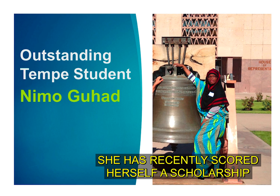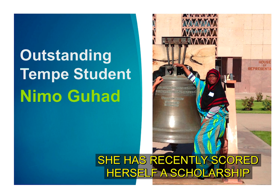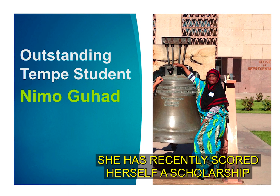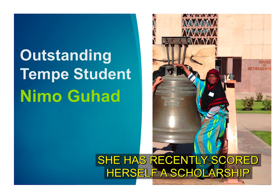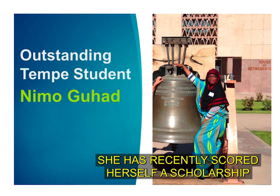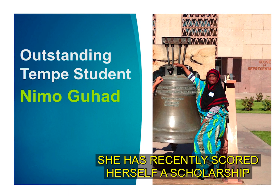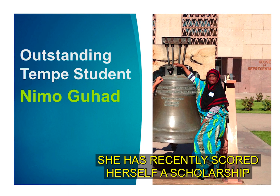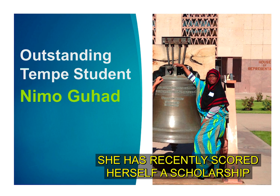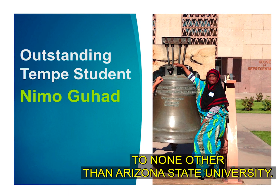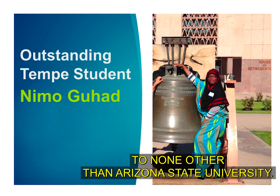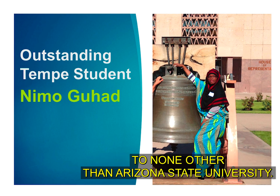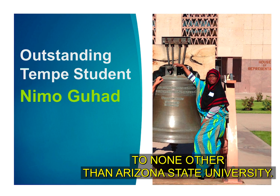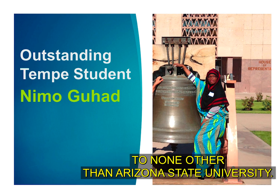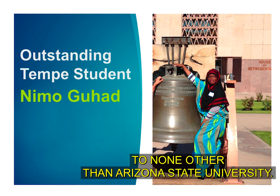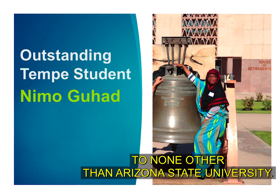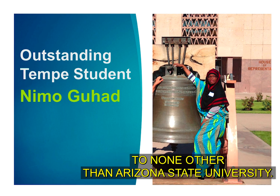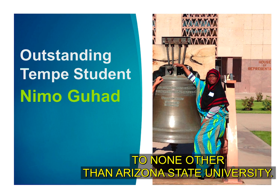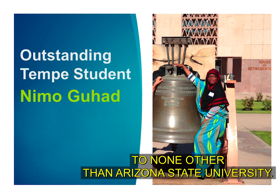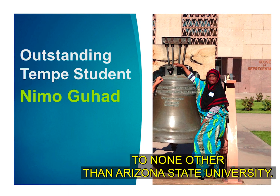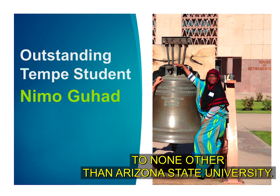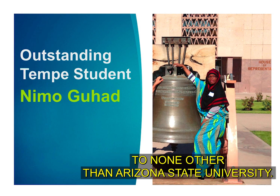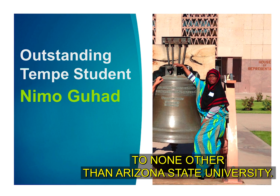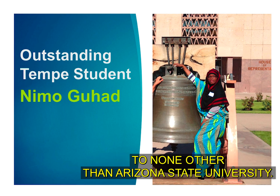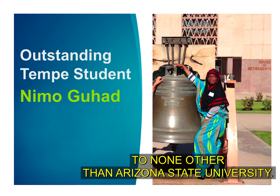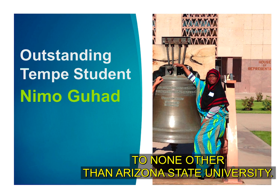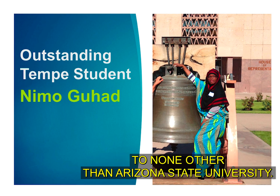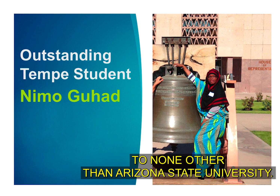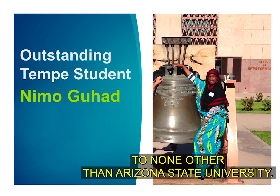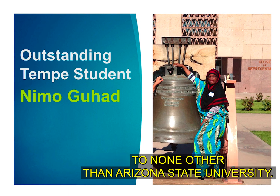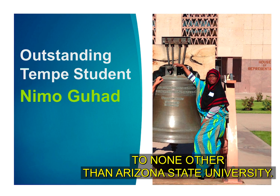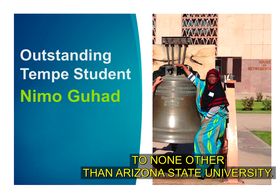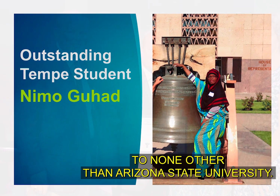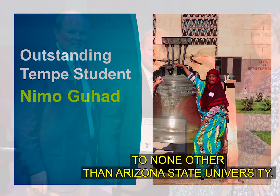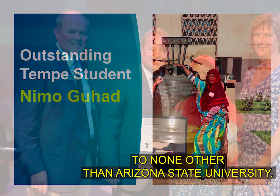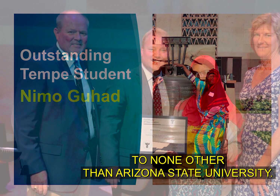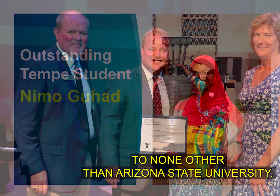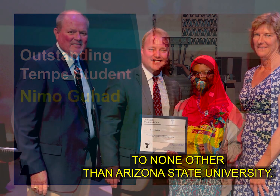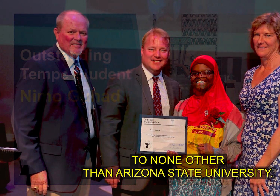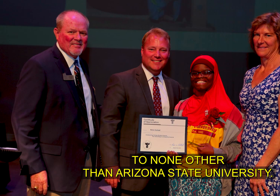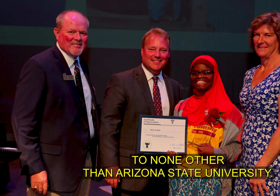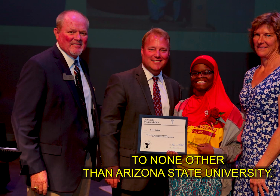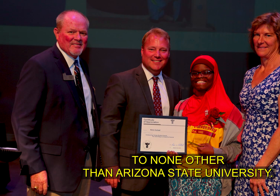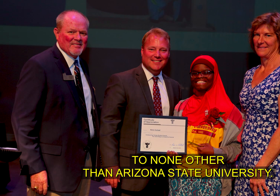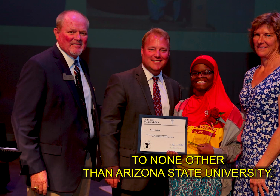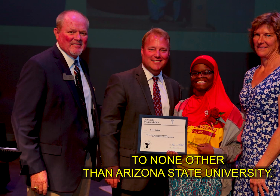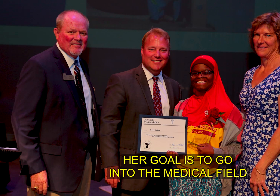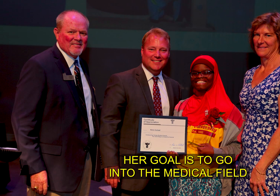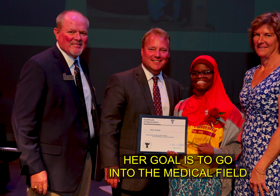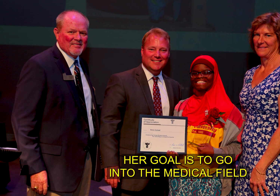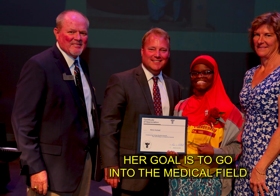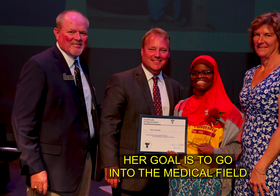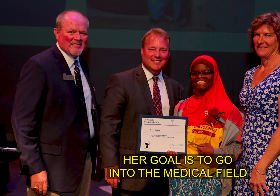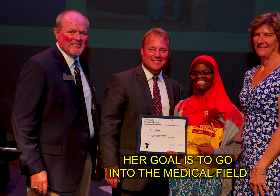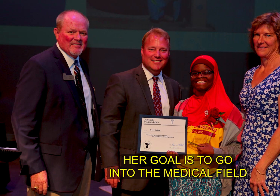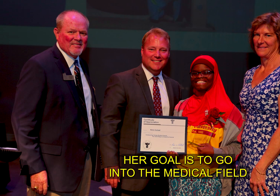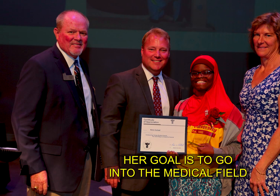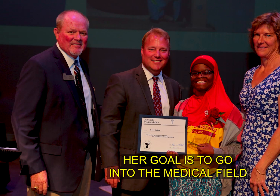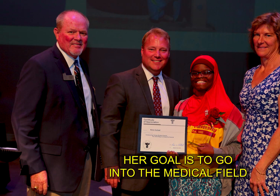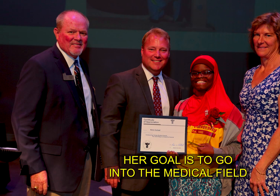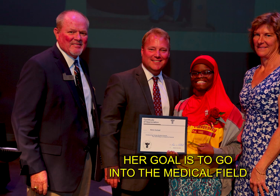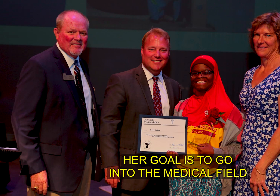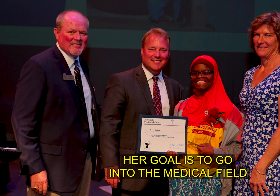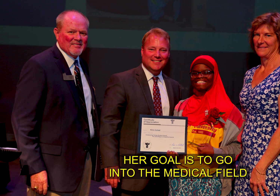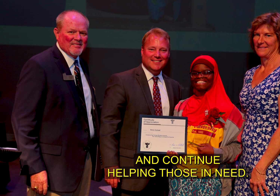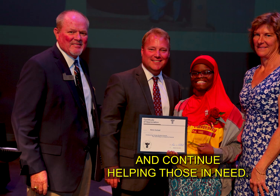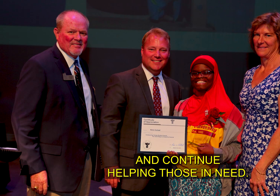scholarship to none other than arizona state university her goal is to go